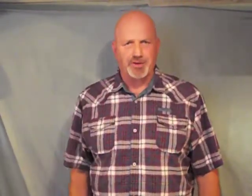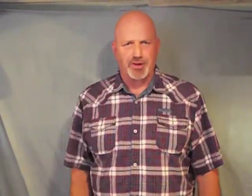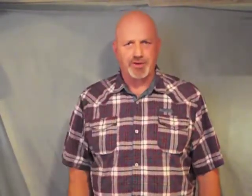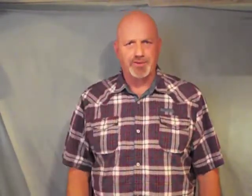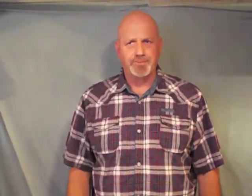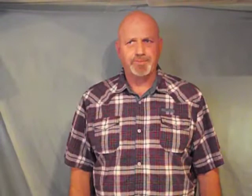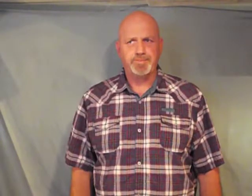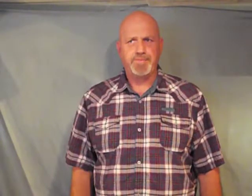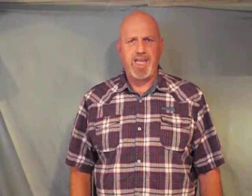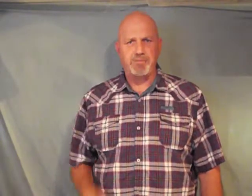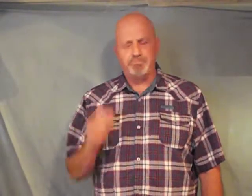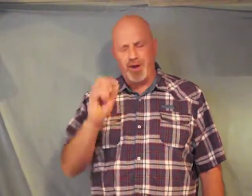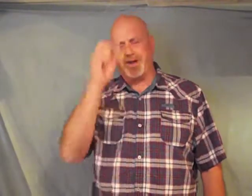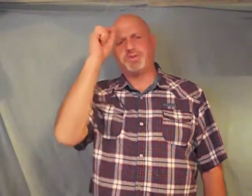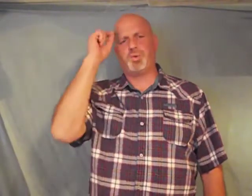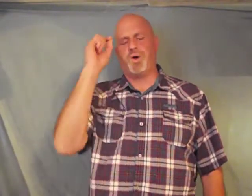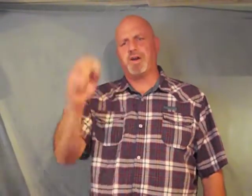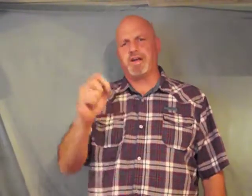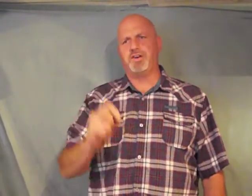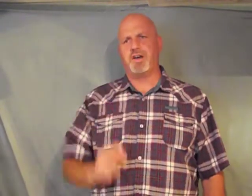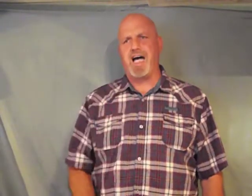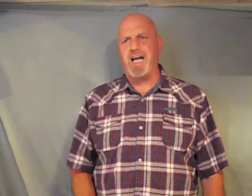and put it to work in your life